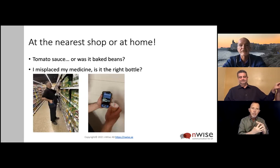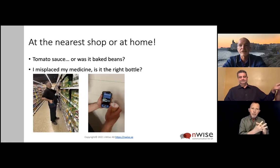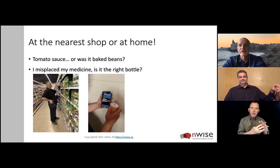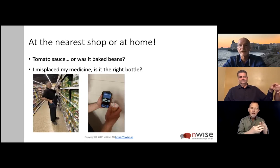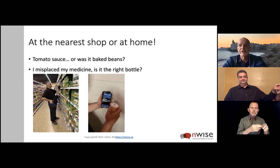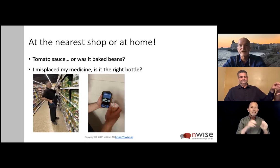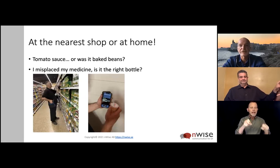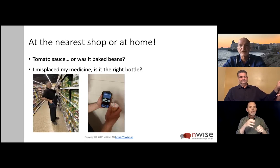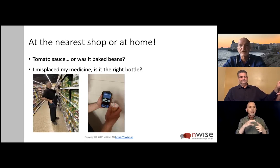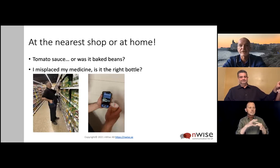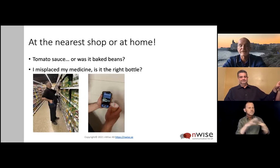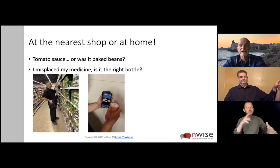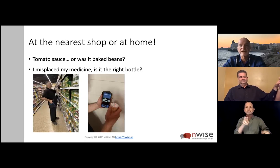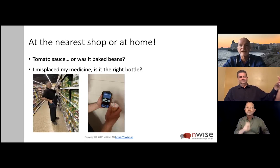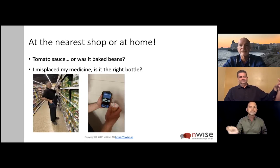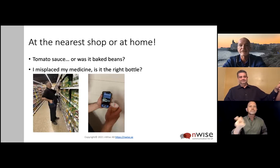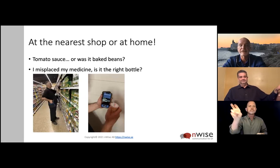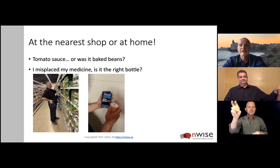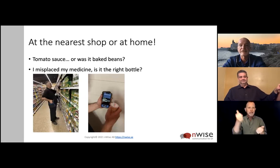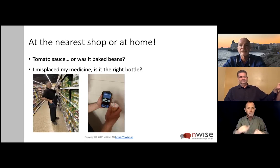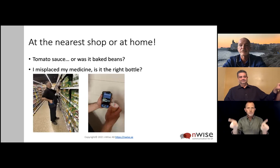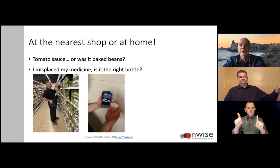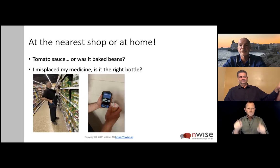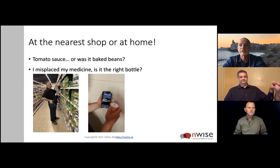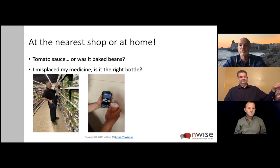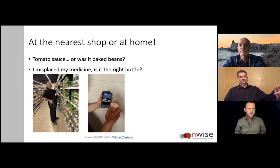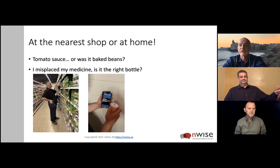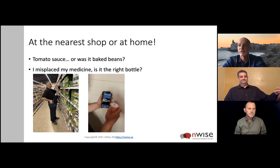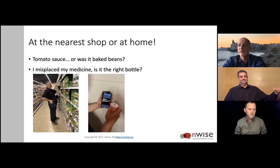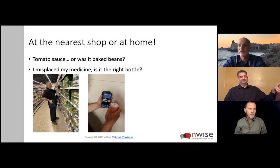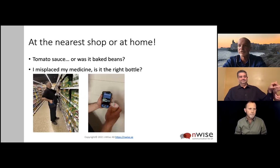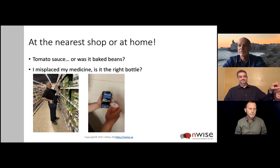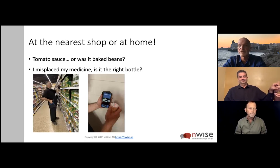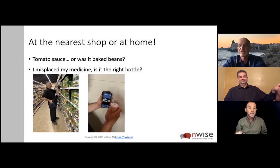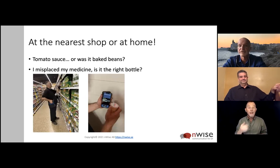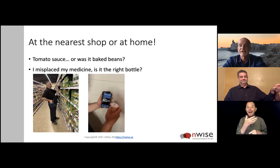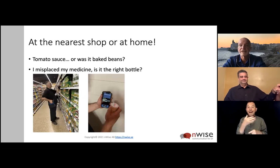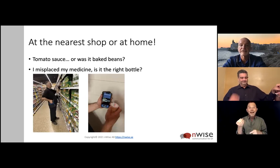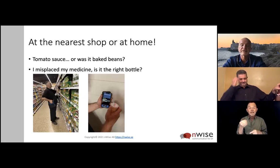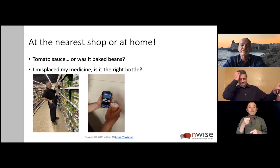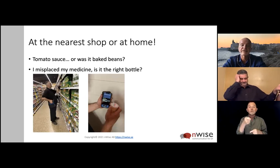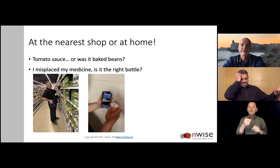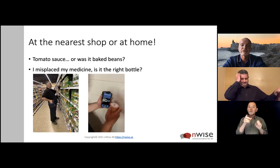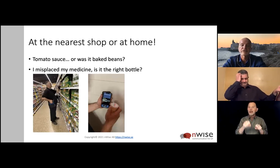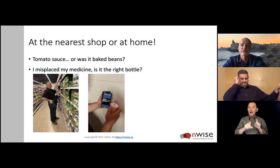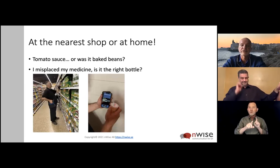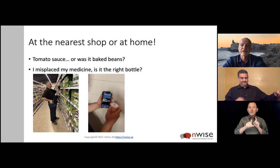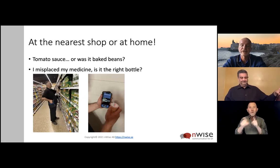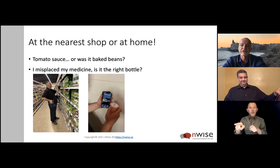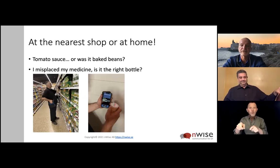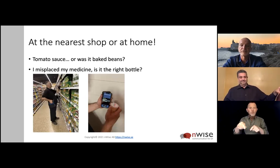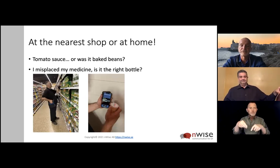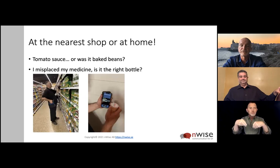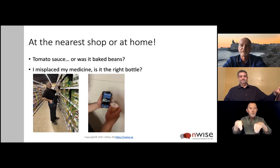Something also that is very important is being able to go to the local shop. And of course,